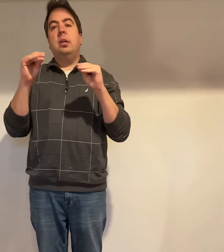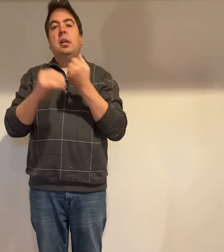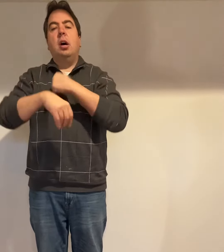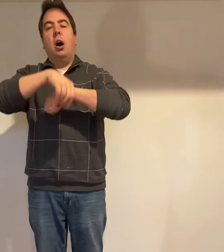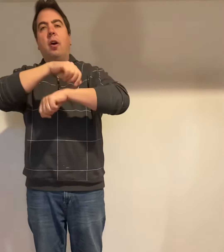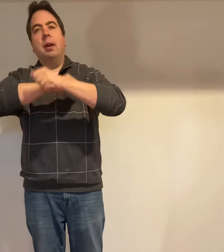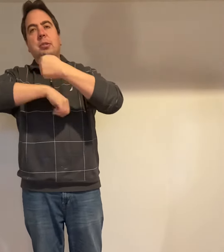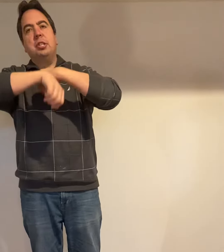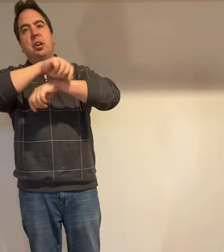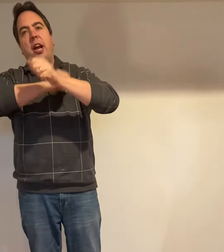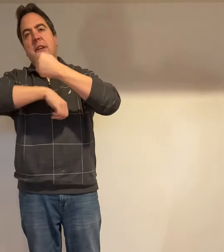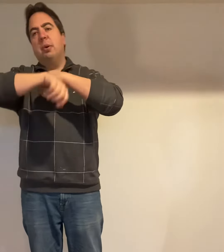Alright, let me see your hand roll.